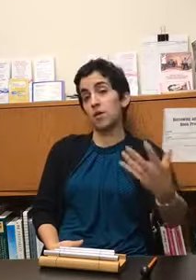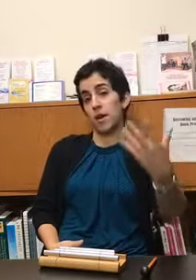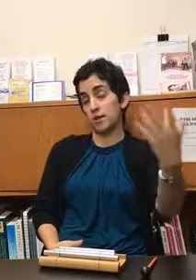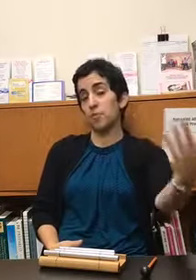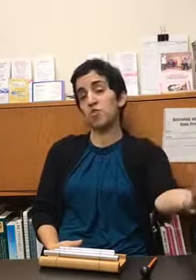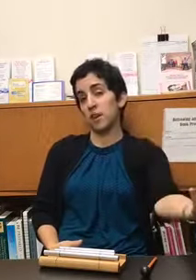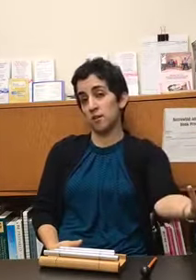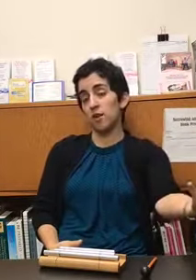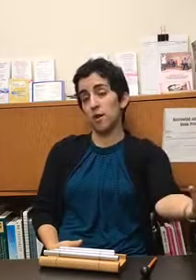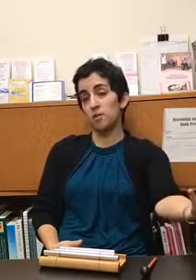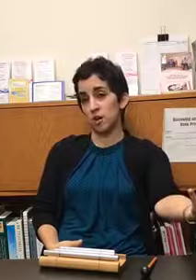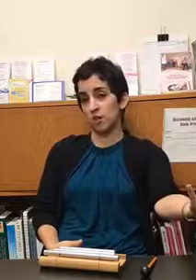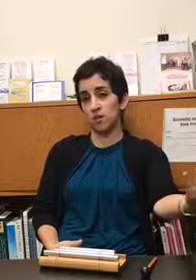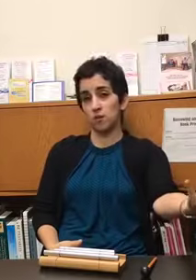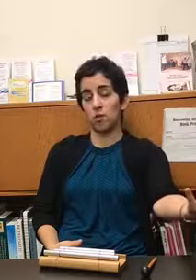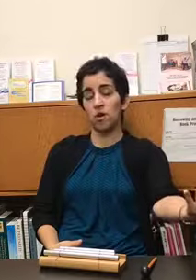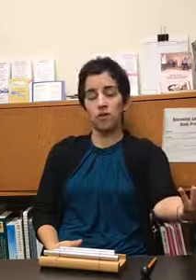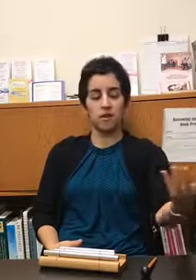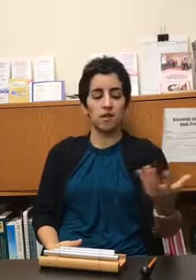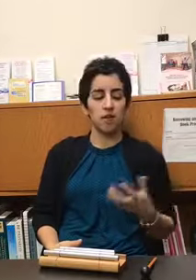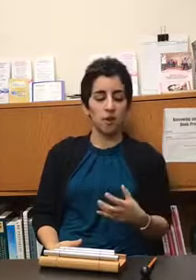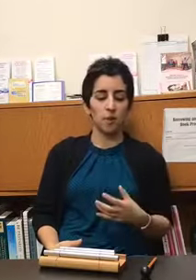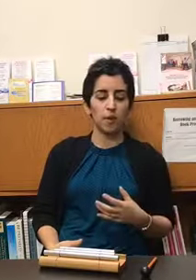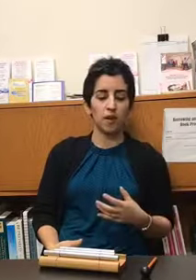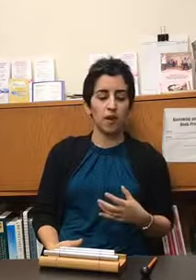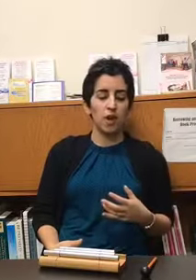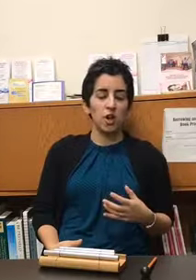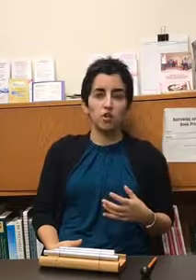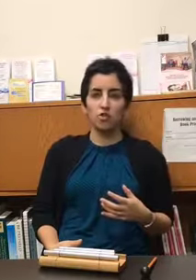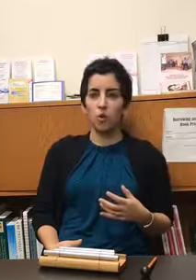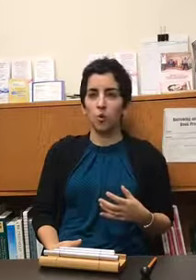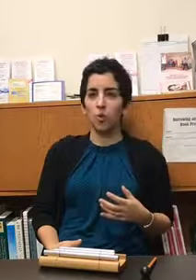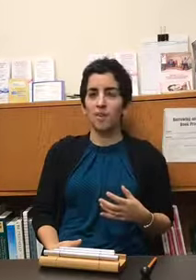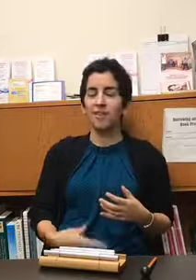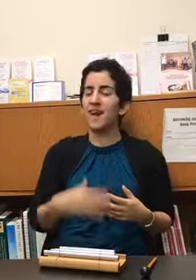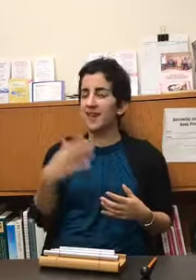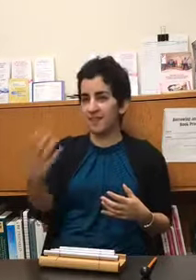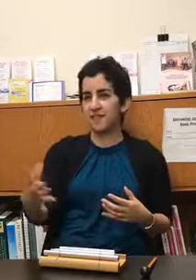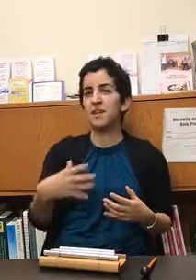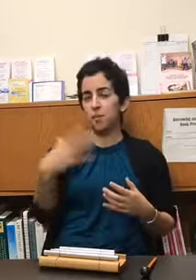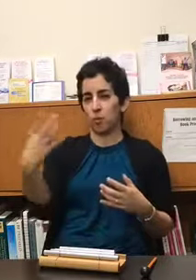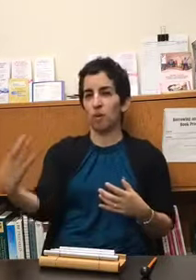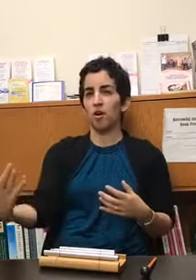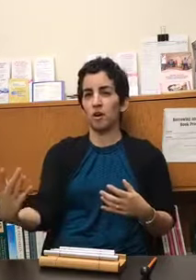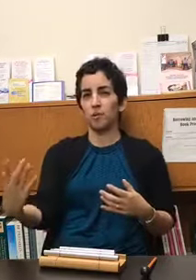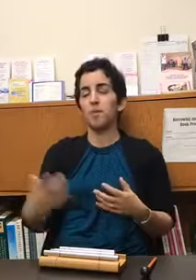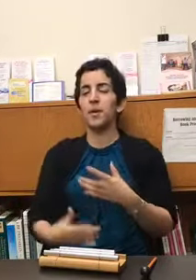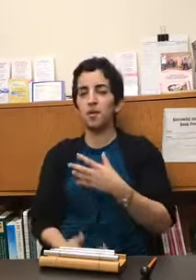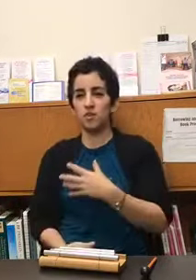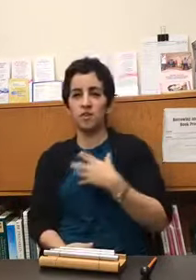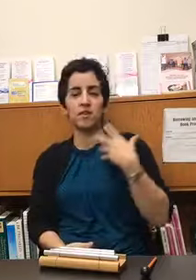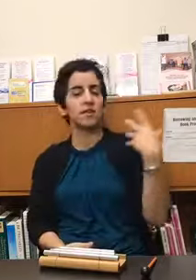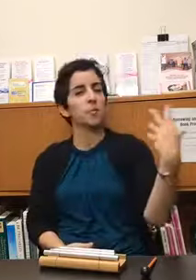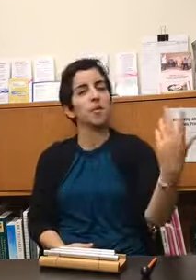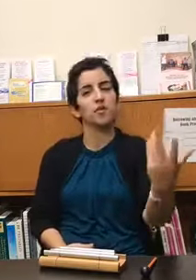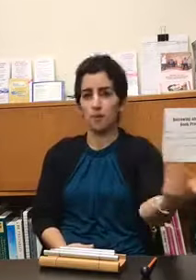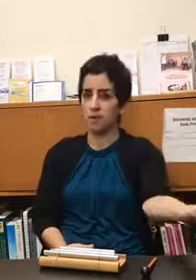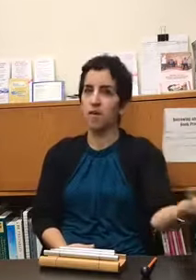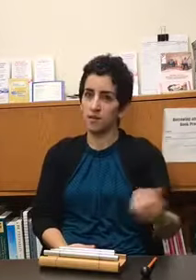of as a projective object it's known often in therapy so that's that deeper work but being able to separate from it is